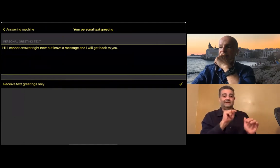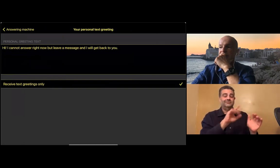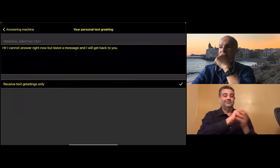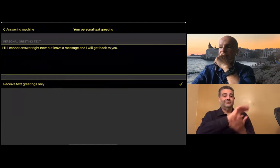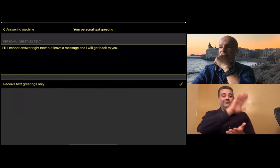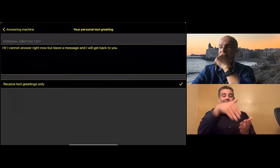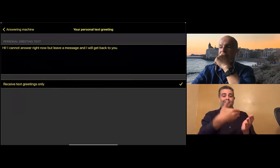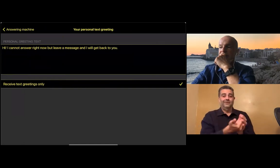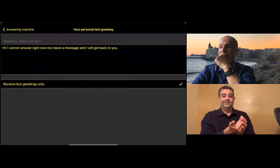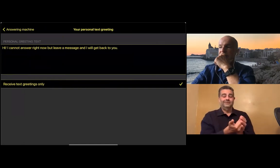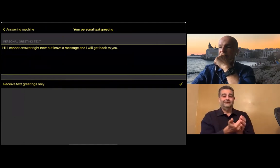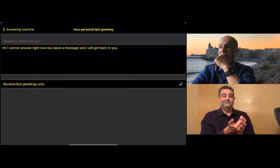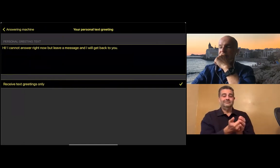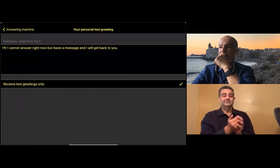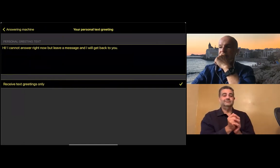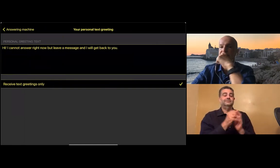So that's it.